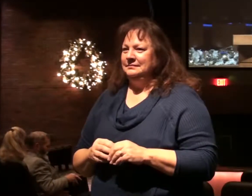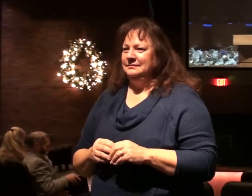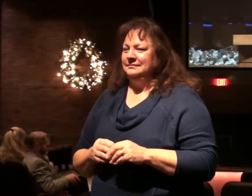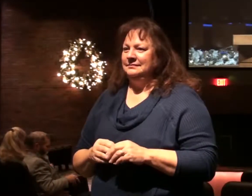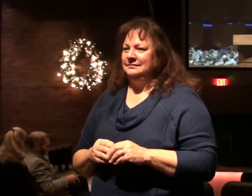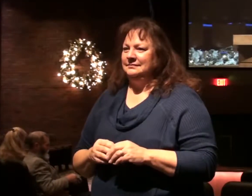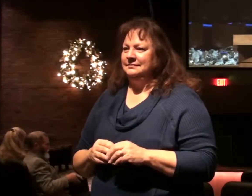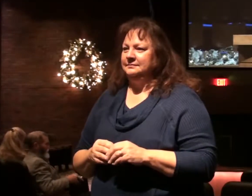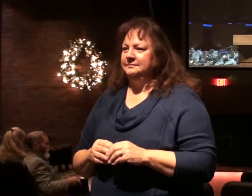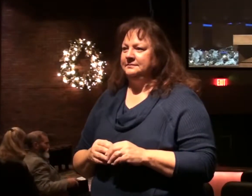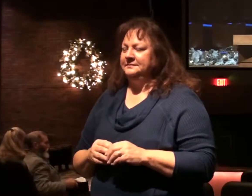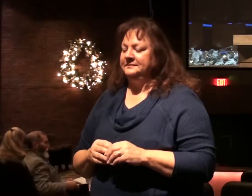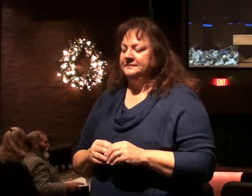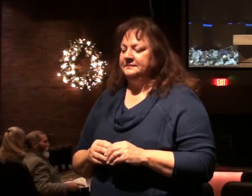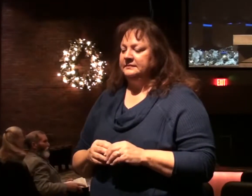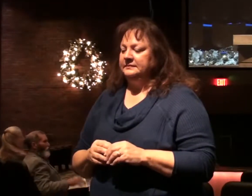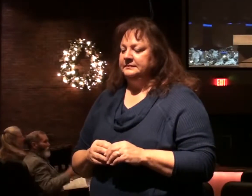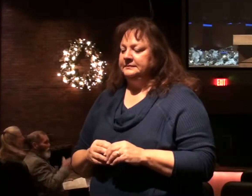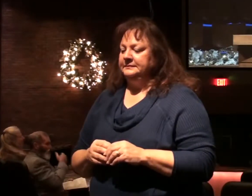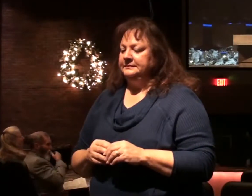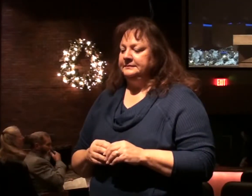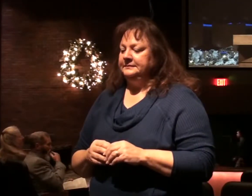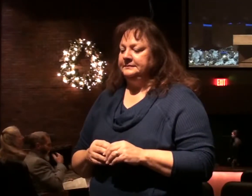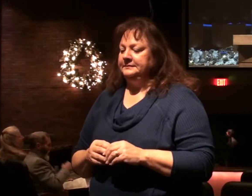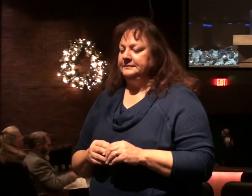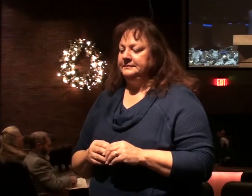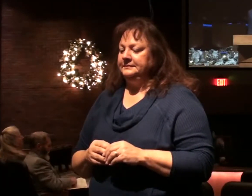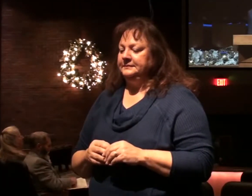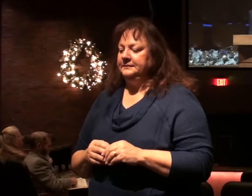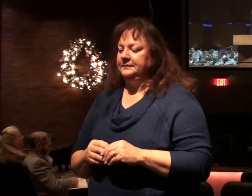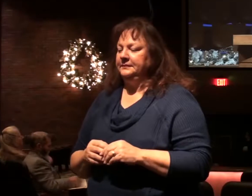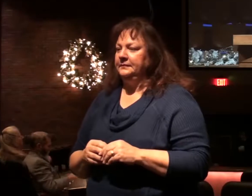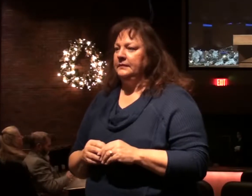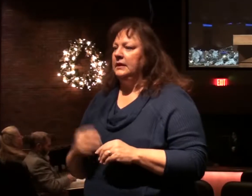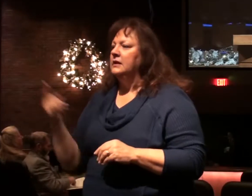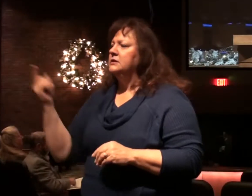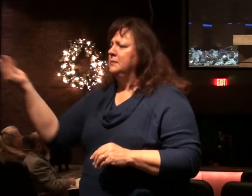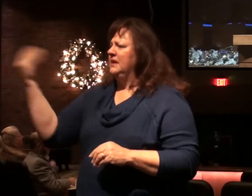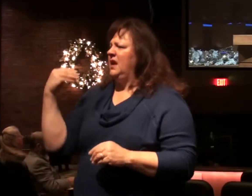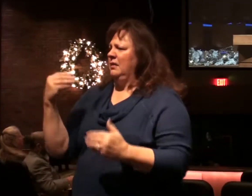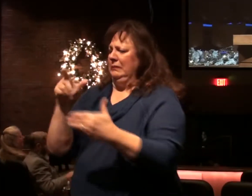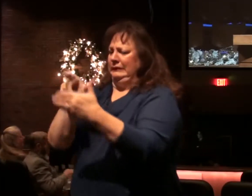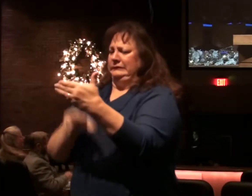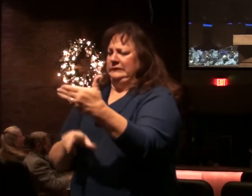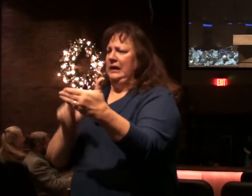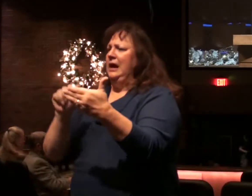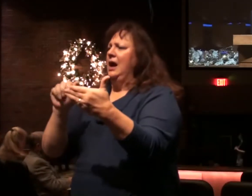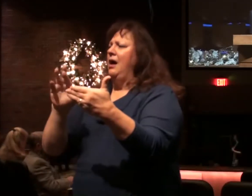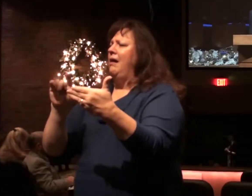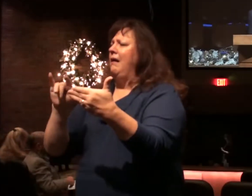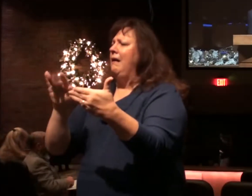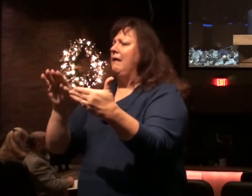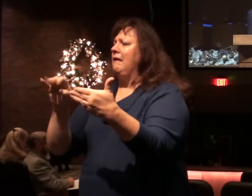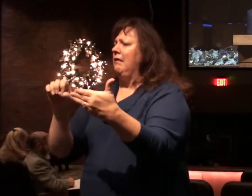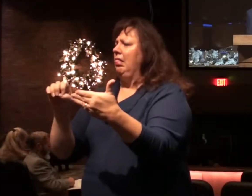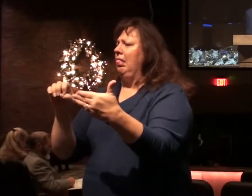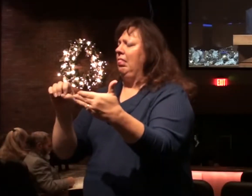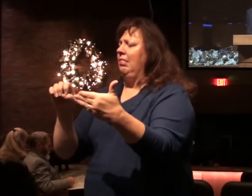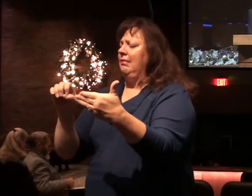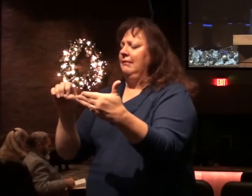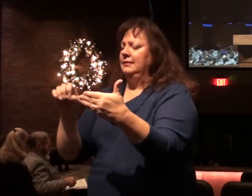There was an article I appreciate shared with me this morning. I saw it, it was drawn to my attention